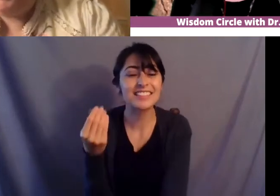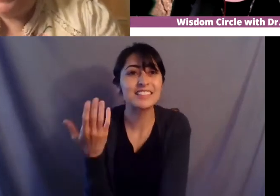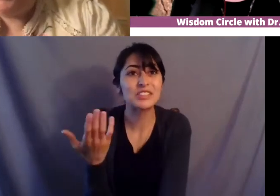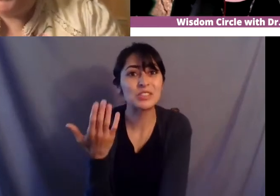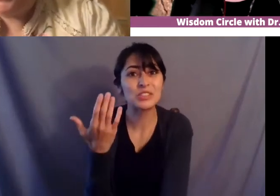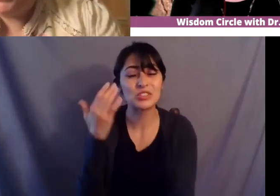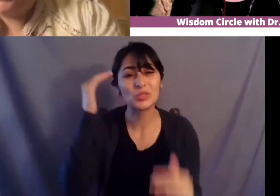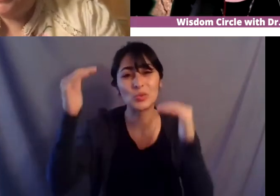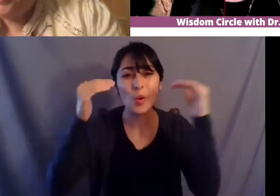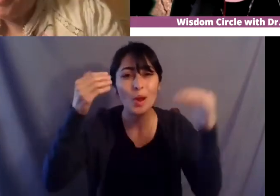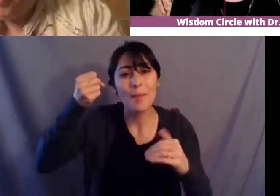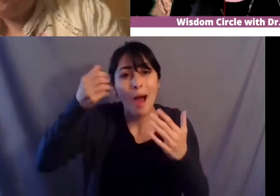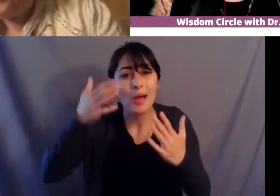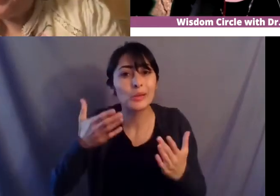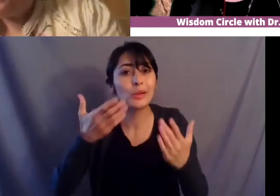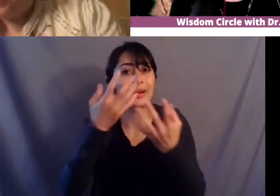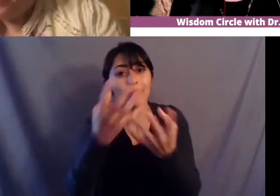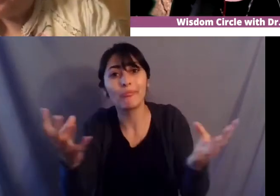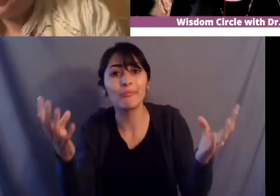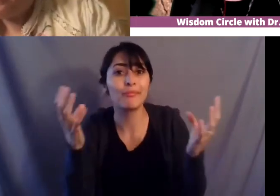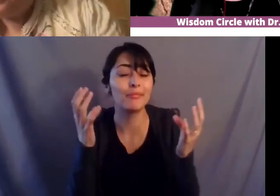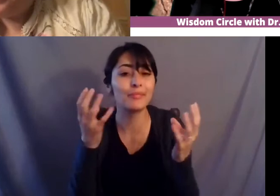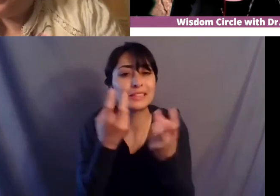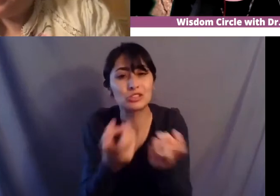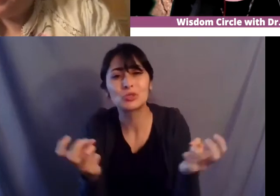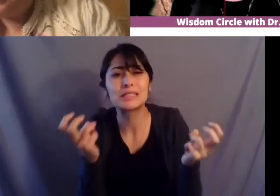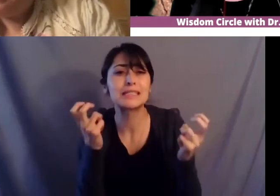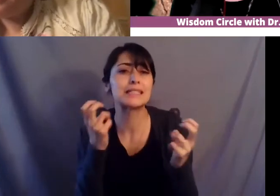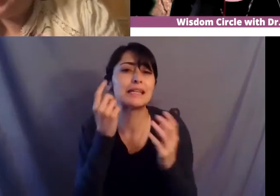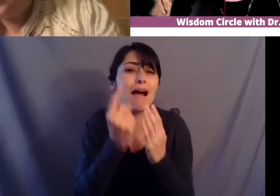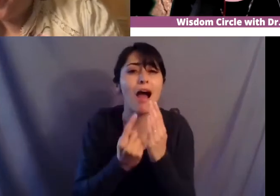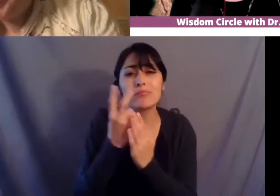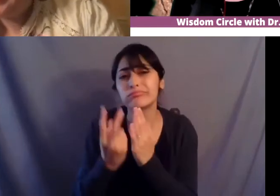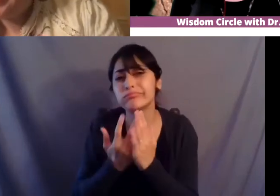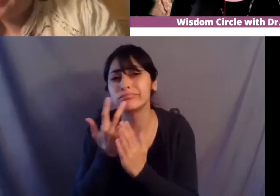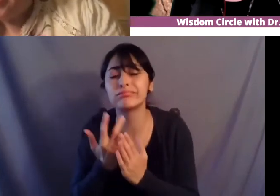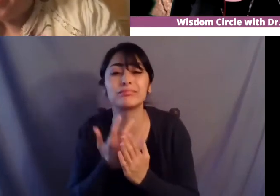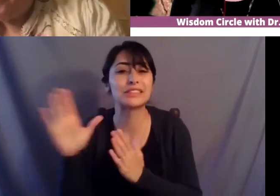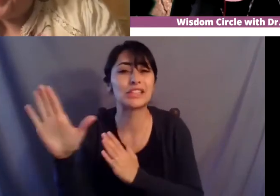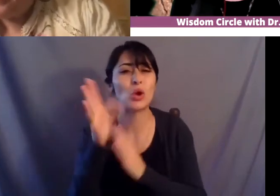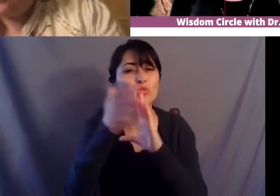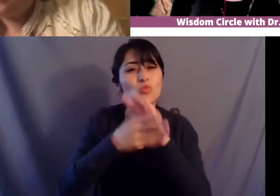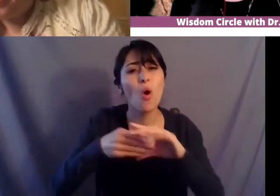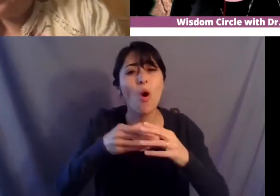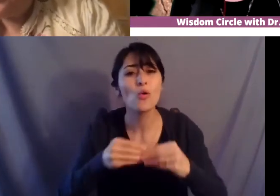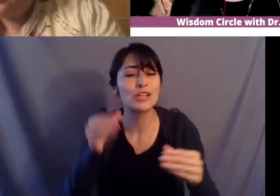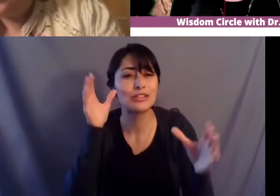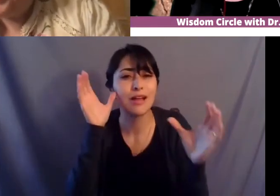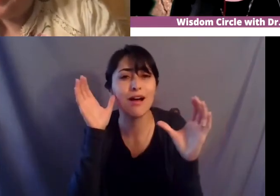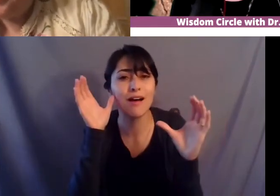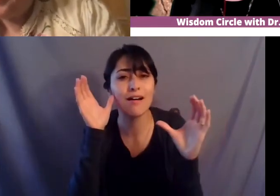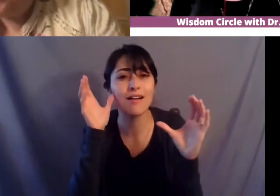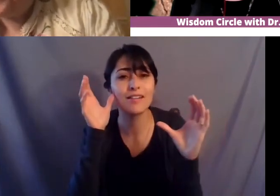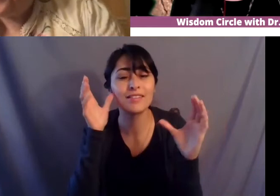grown-ups and elders and um sitting for hours and hours and listening to stories um and also having the